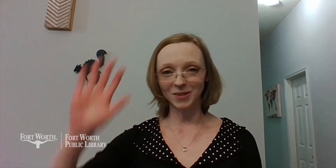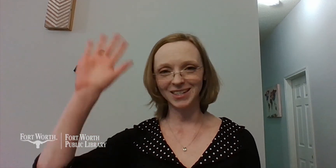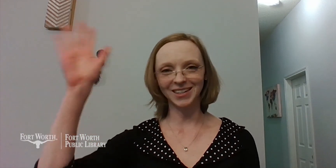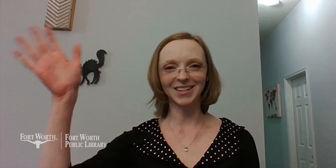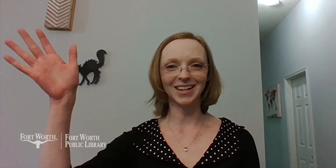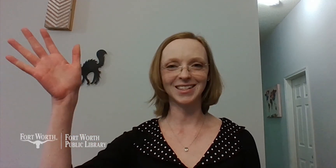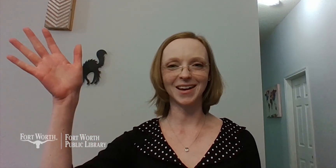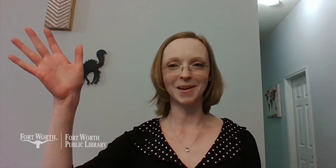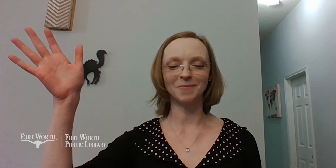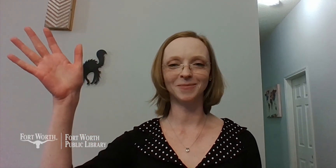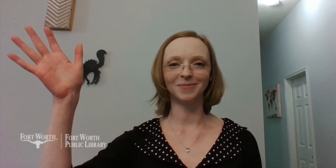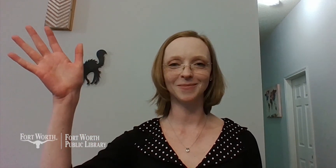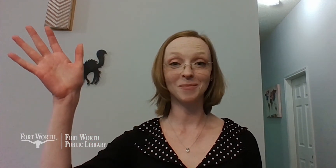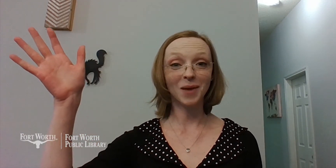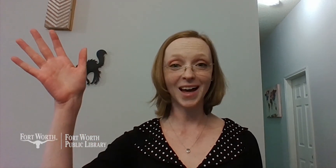we'll see you next time. Bye!